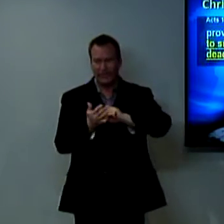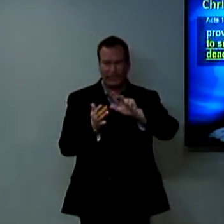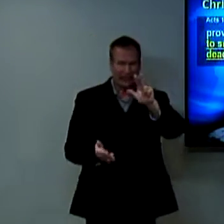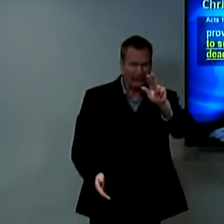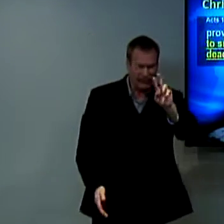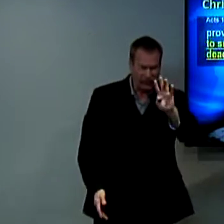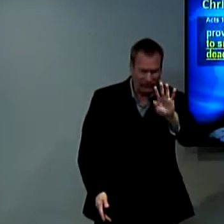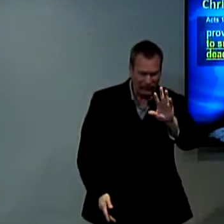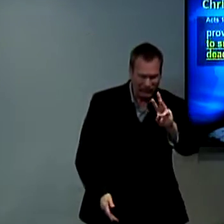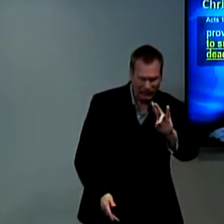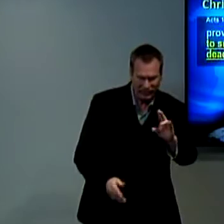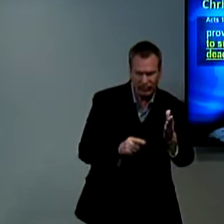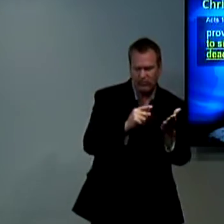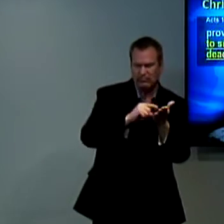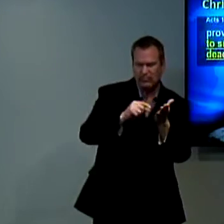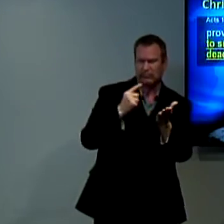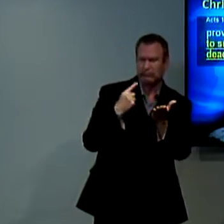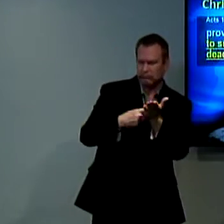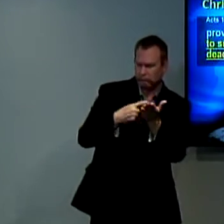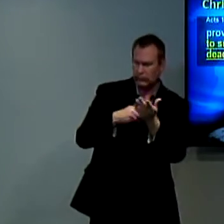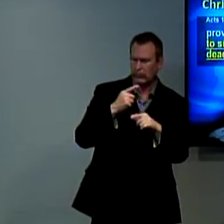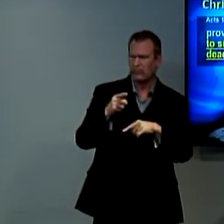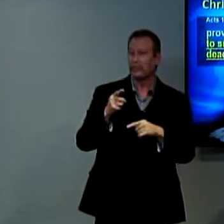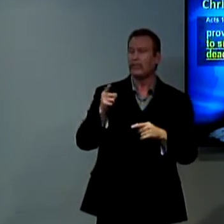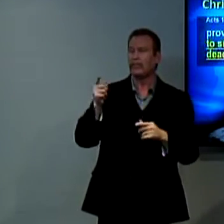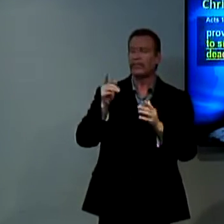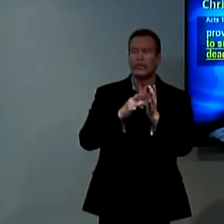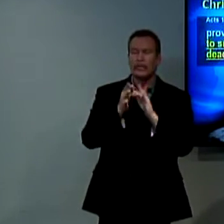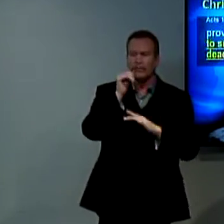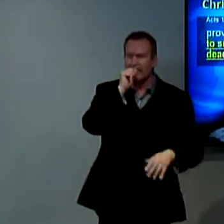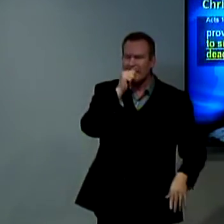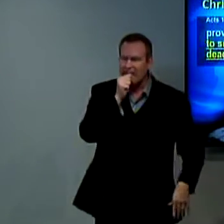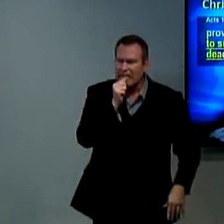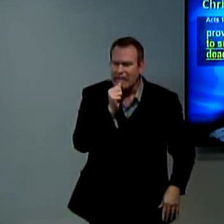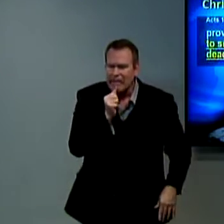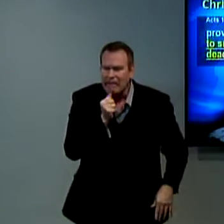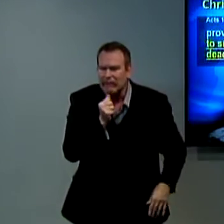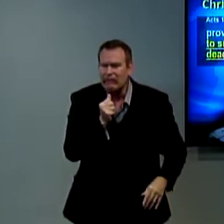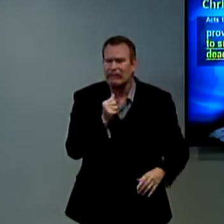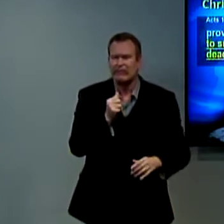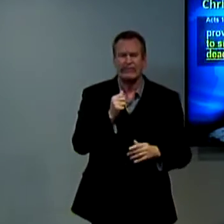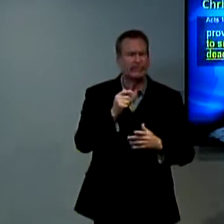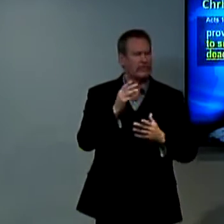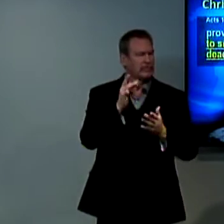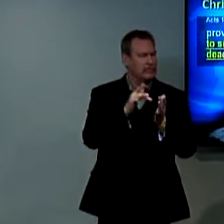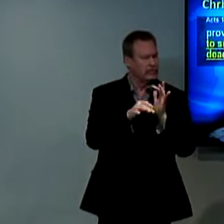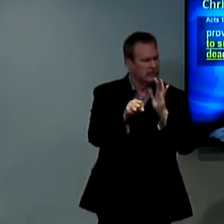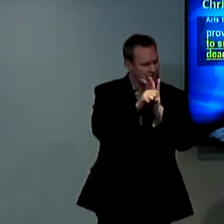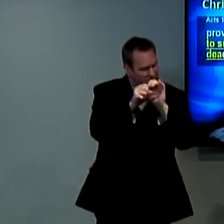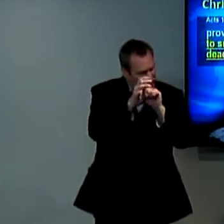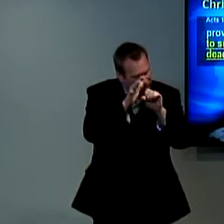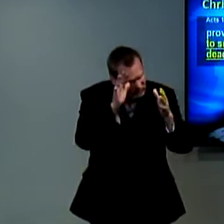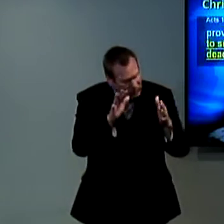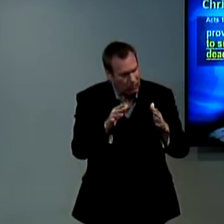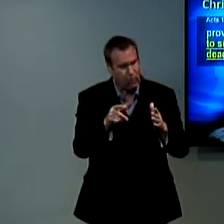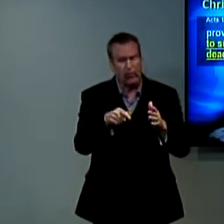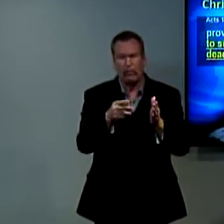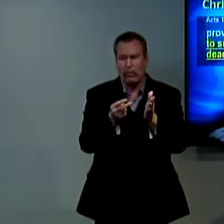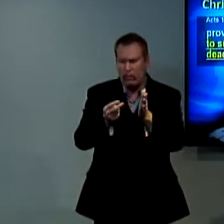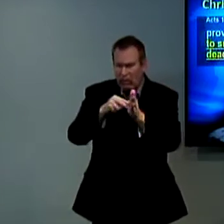in the books of Isaiah and we can read all of them and they would go back and they would read them too about the sufferings about how Jesus